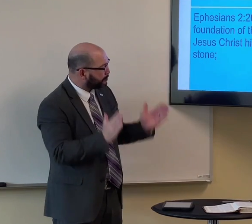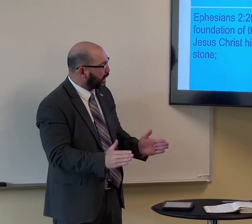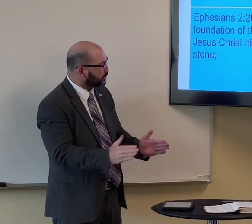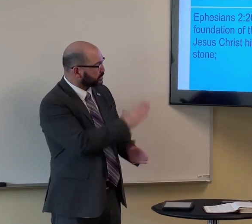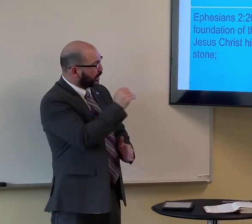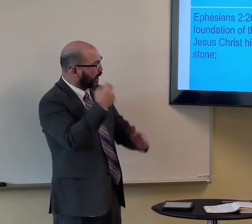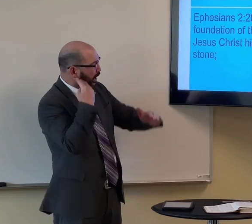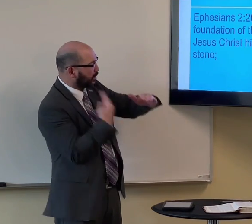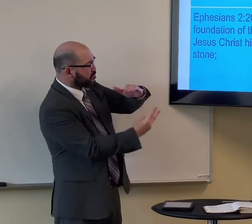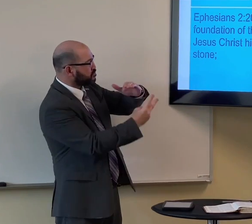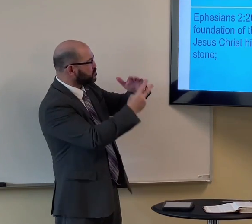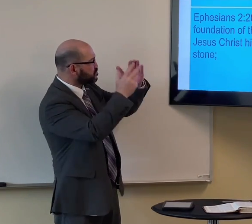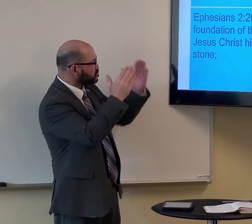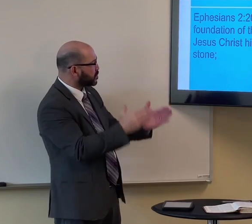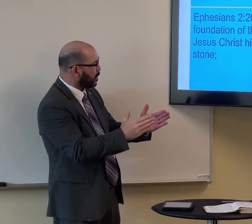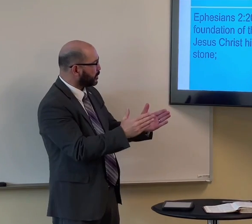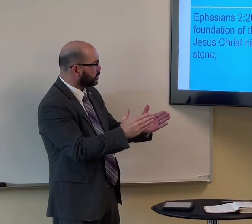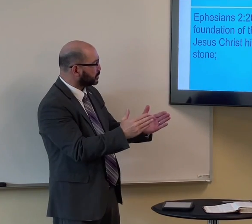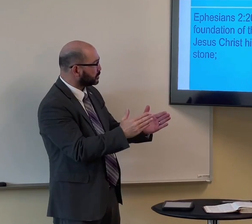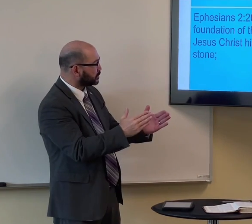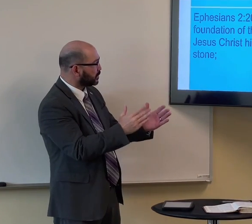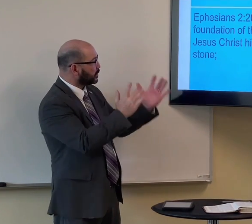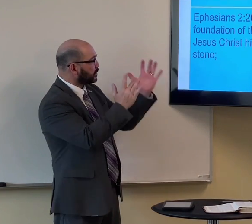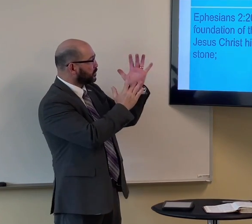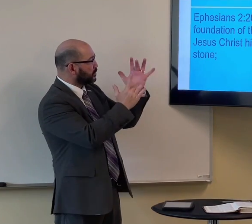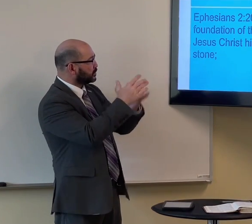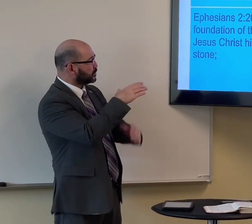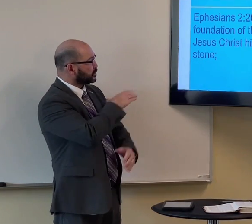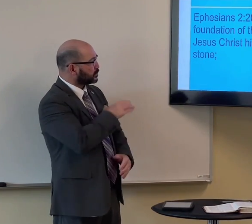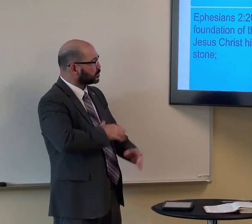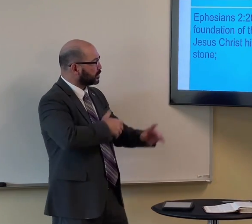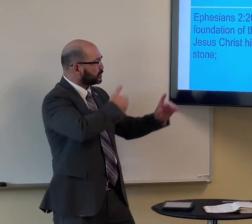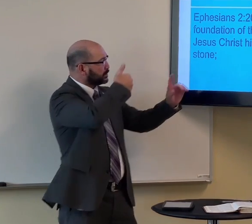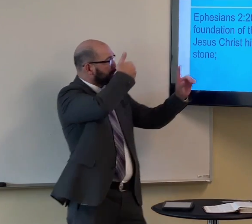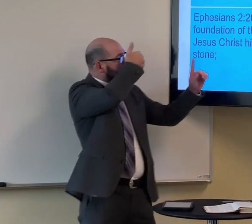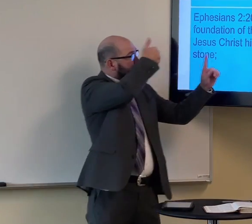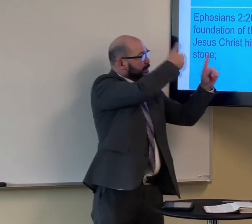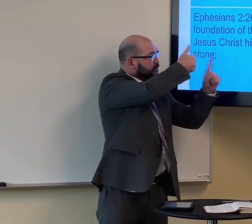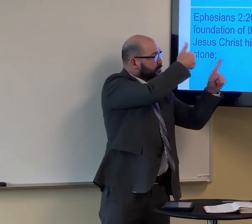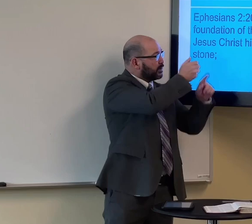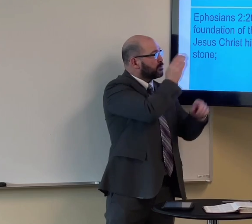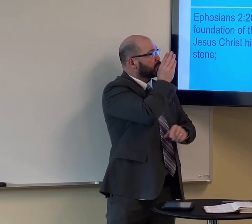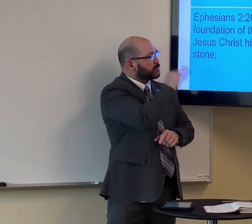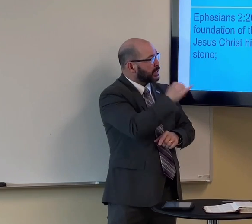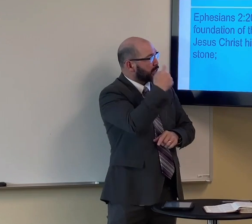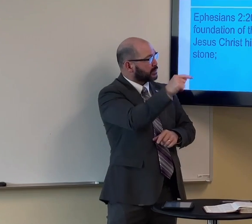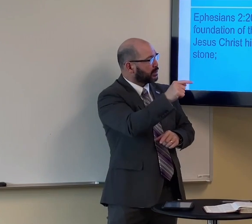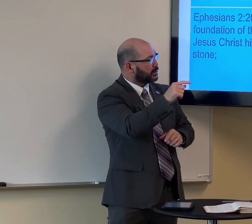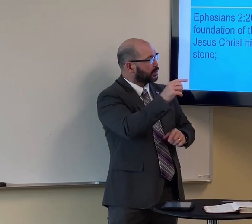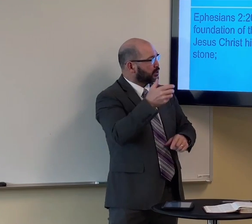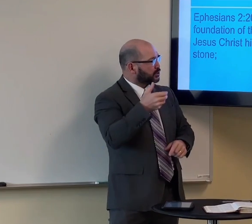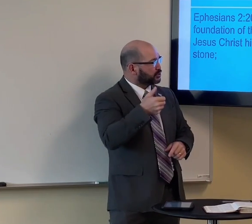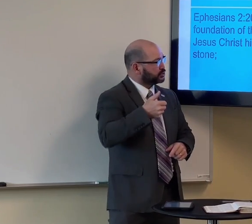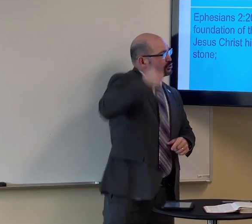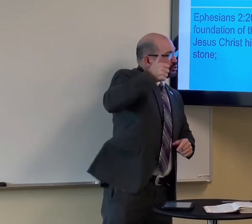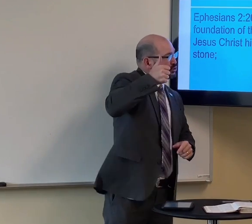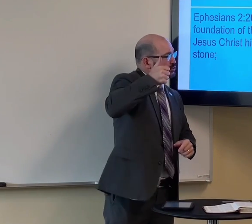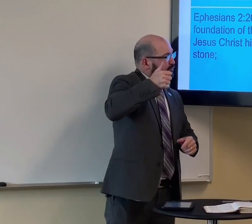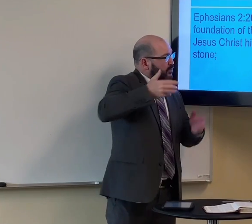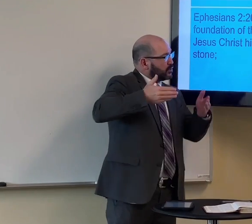and prophets. Jesus Christ himself being the chief